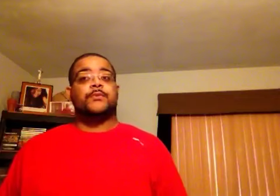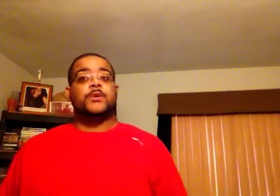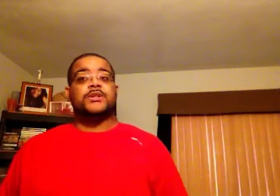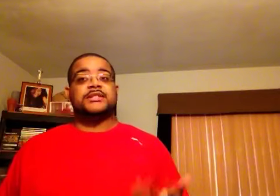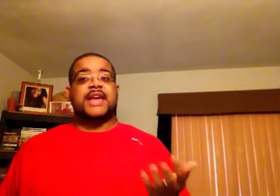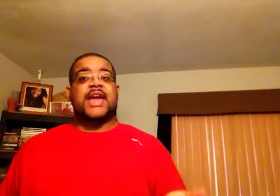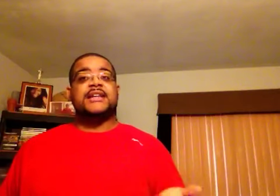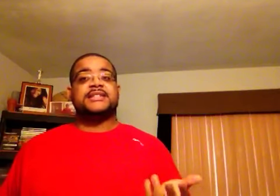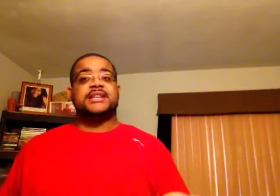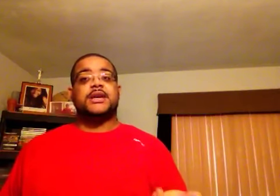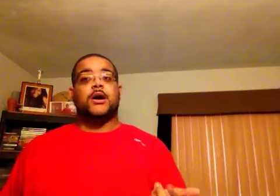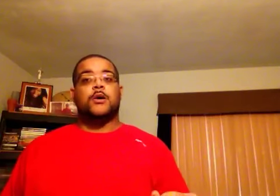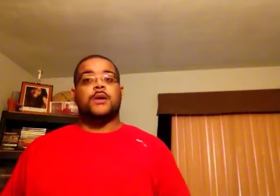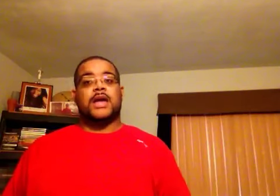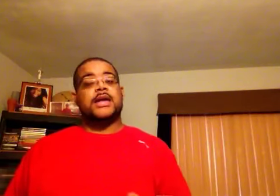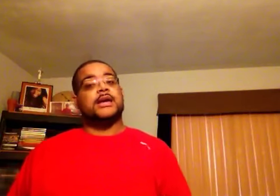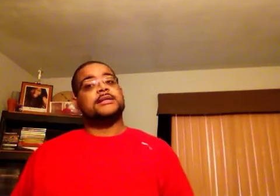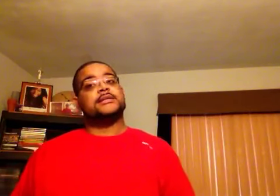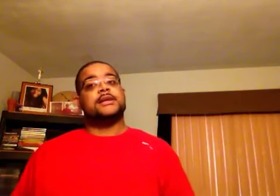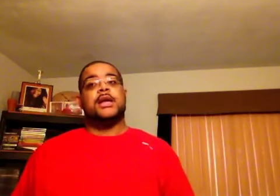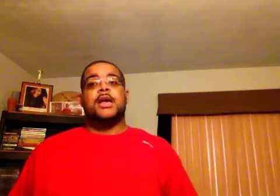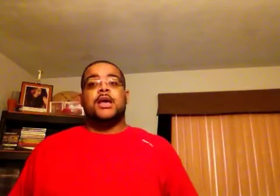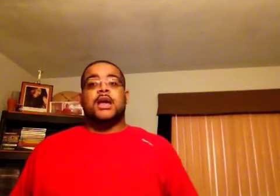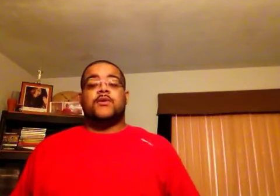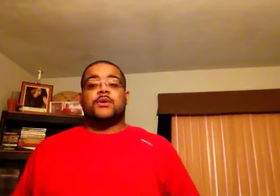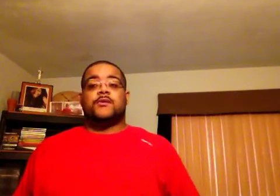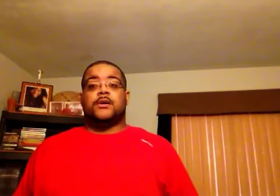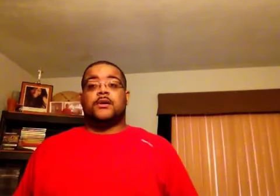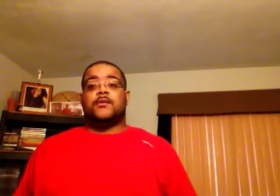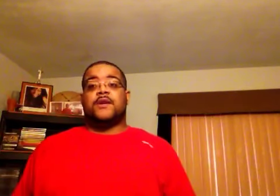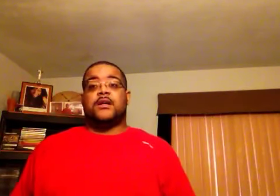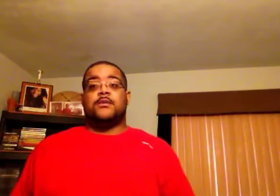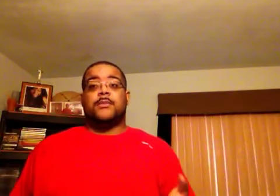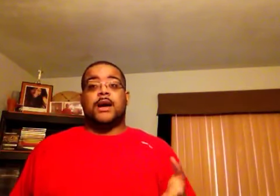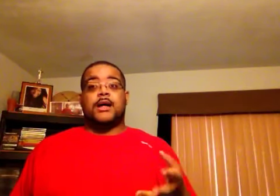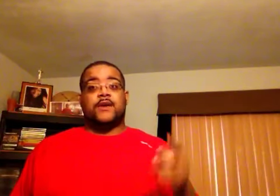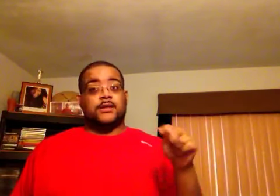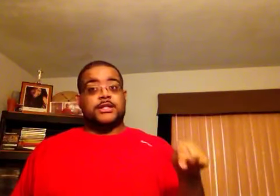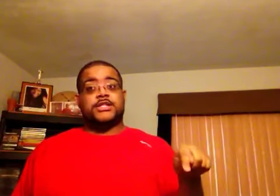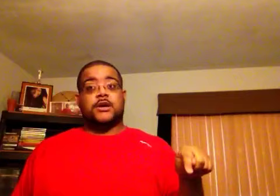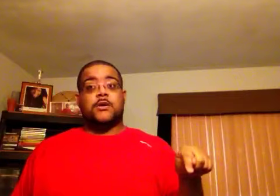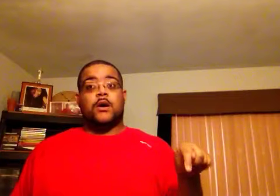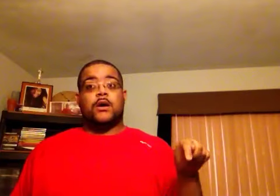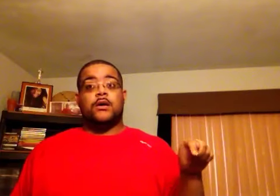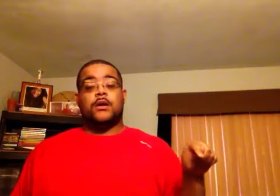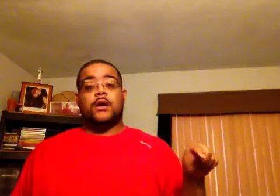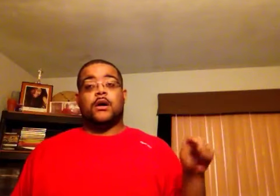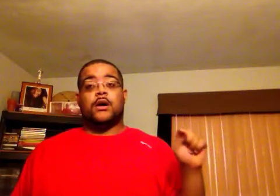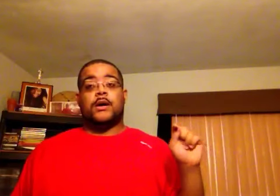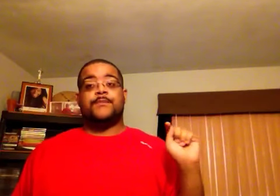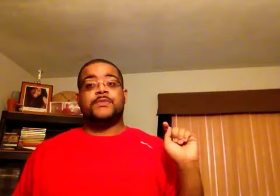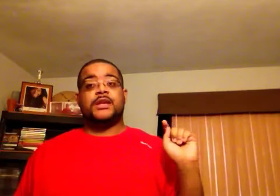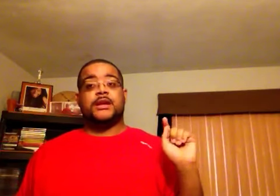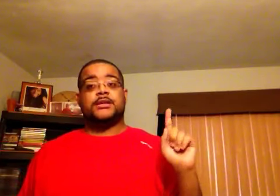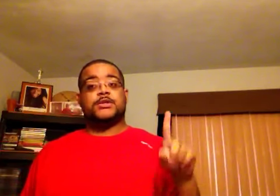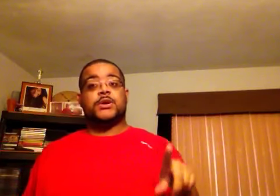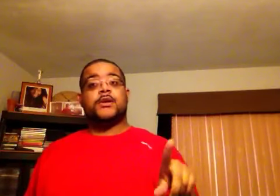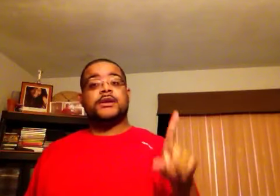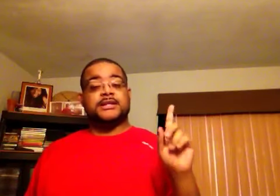which is K-T-O-O-K-E-S. And if you want to follow this show on Twitter, it does